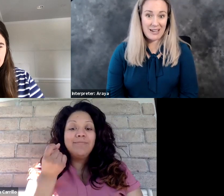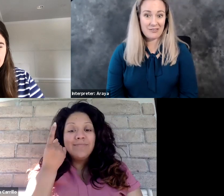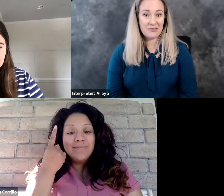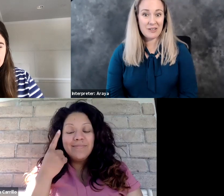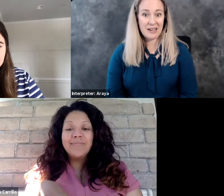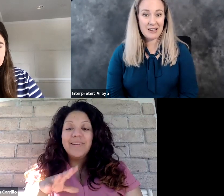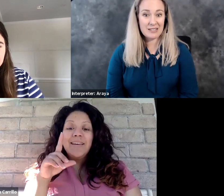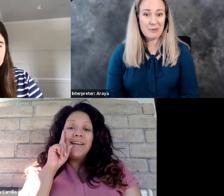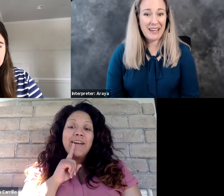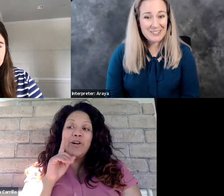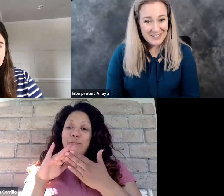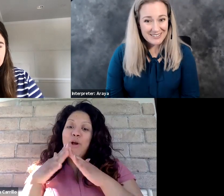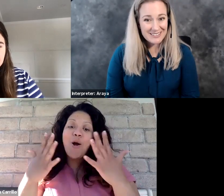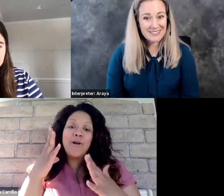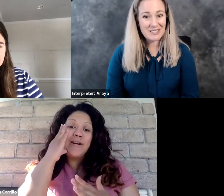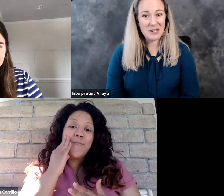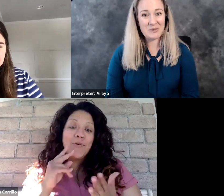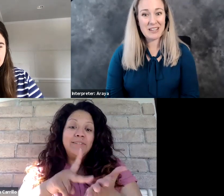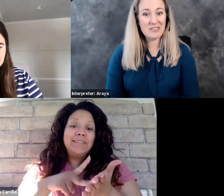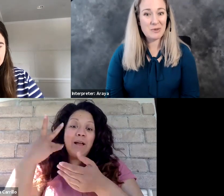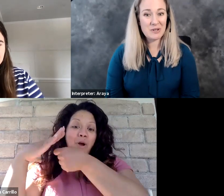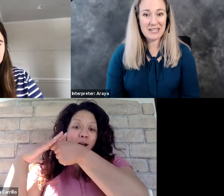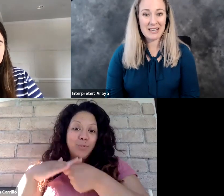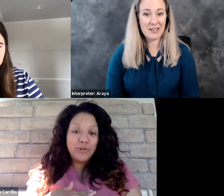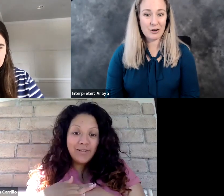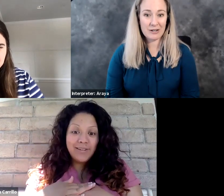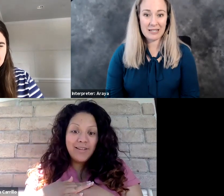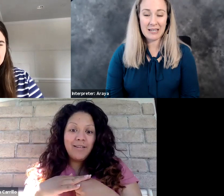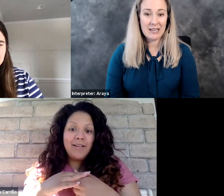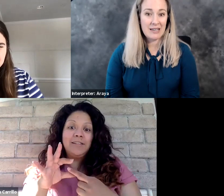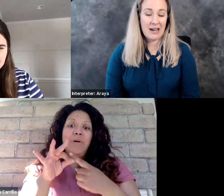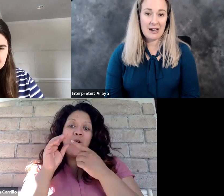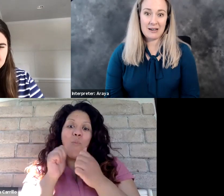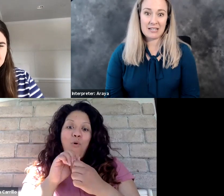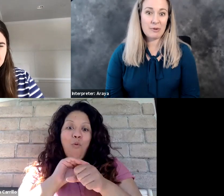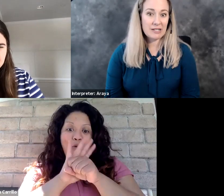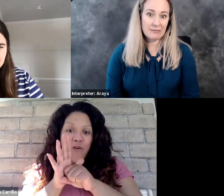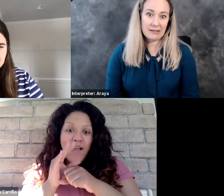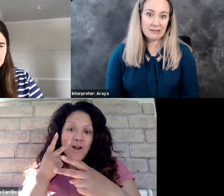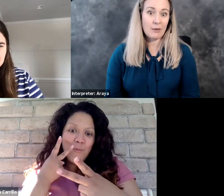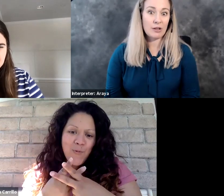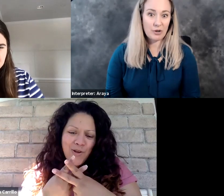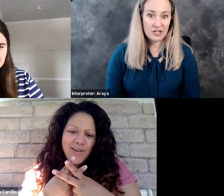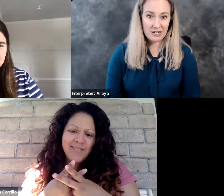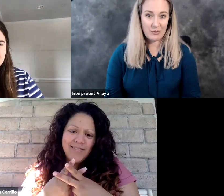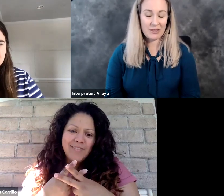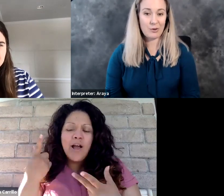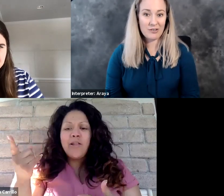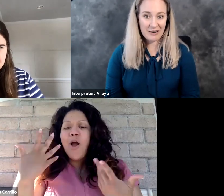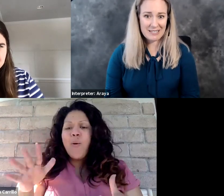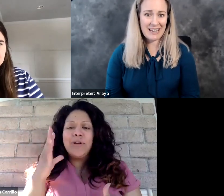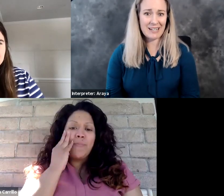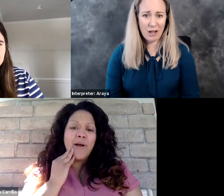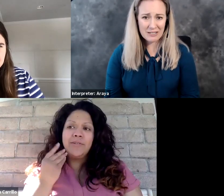who's deaf, uh, to be patient, you know, the deaf community has already, uh, experienced like double oppression with